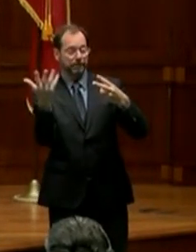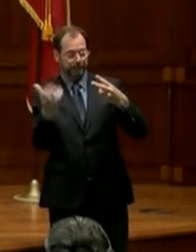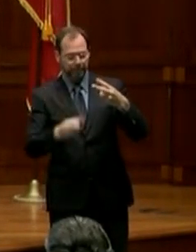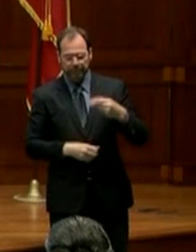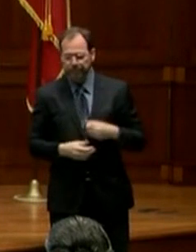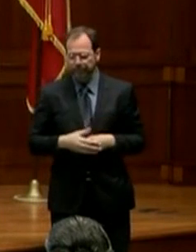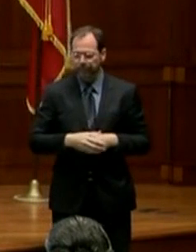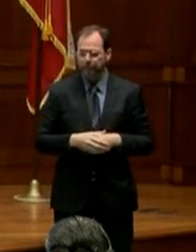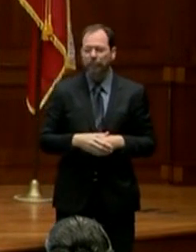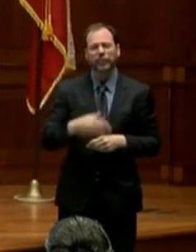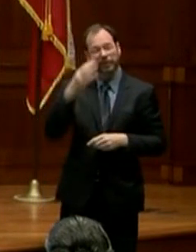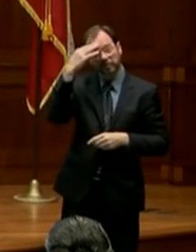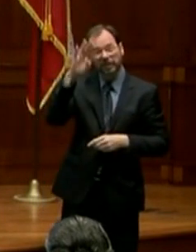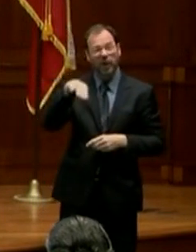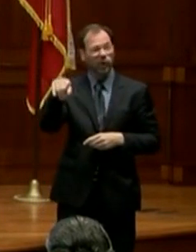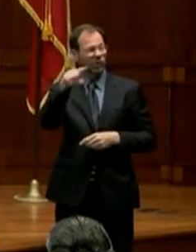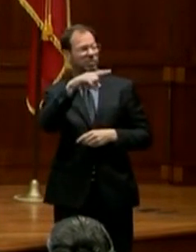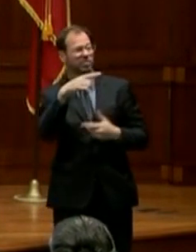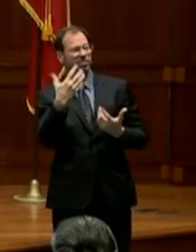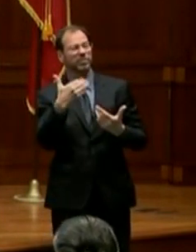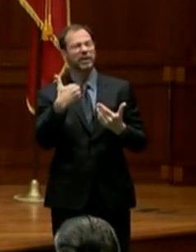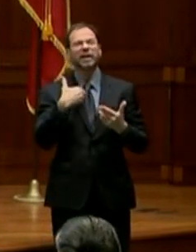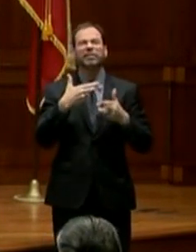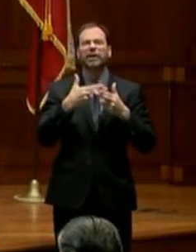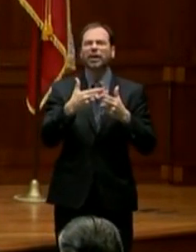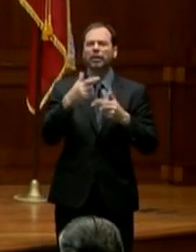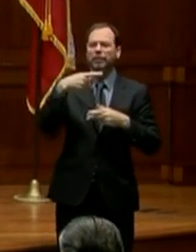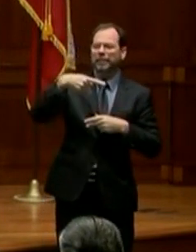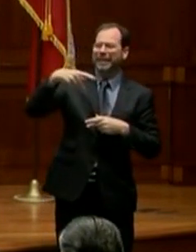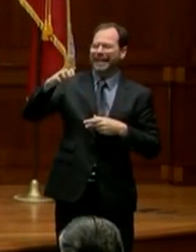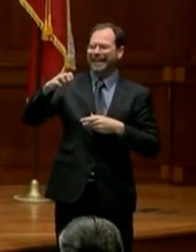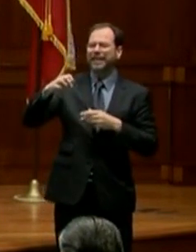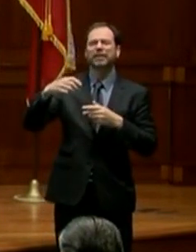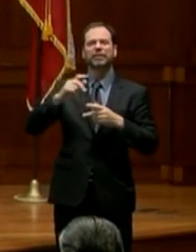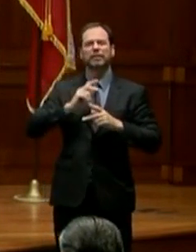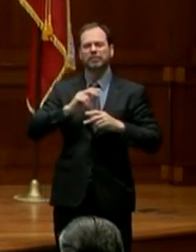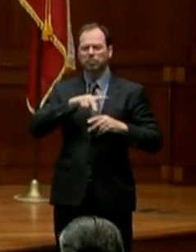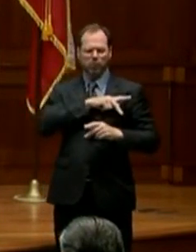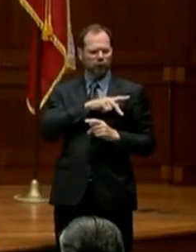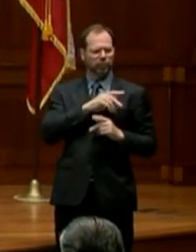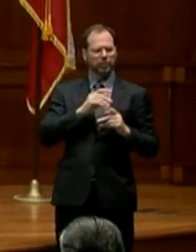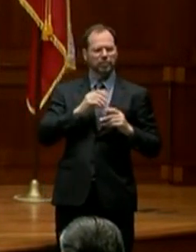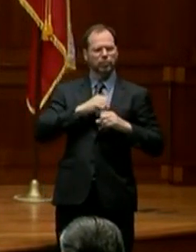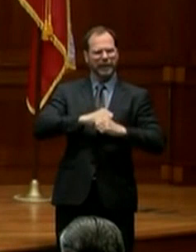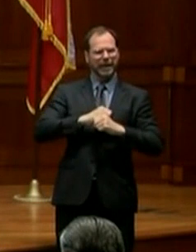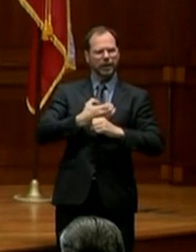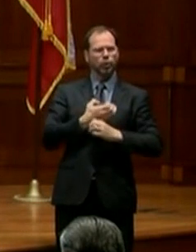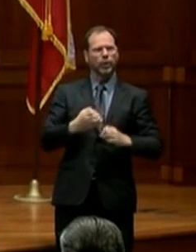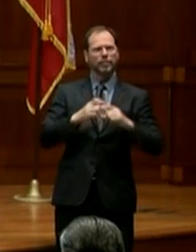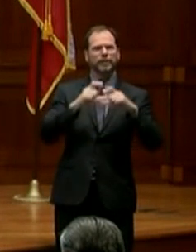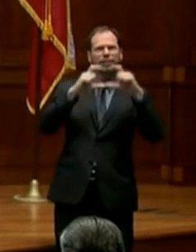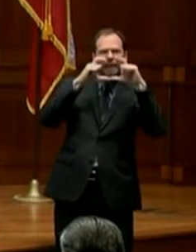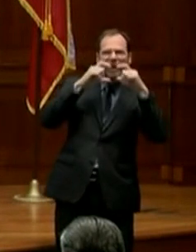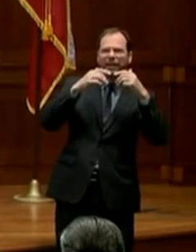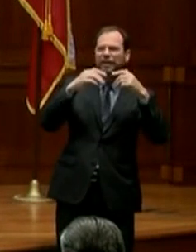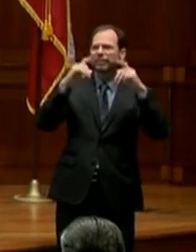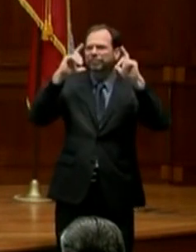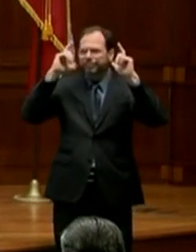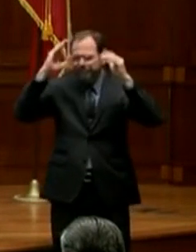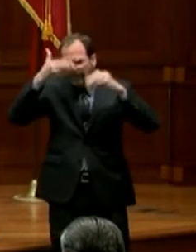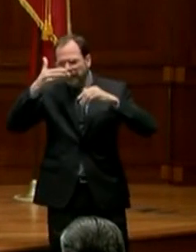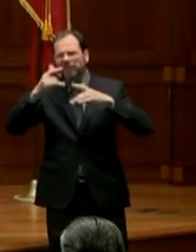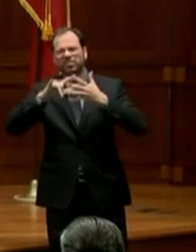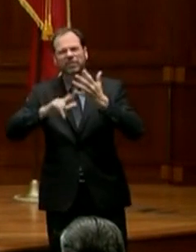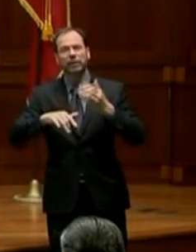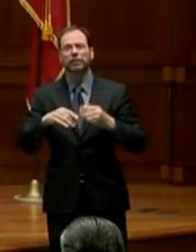As you know, there's great demand for what's called PPE or personal protection equipment, especially face masks. A